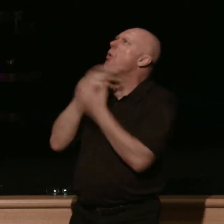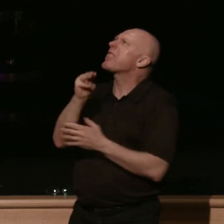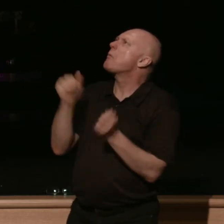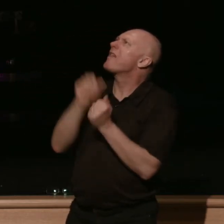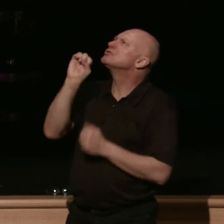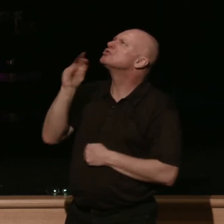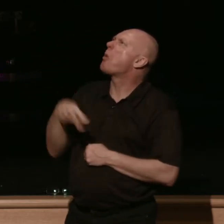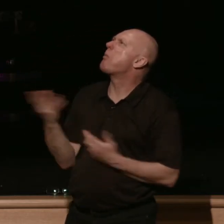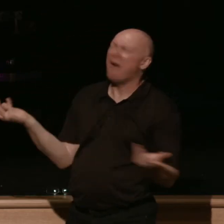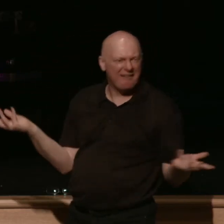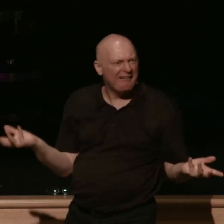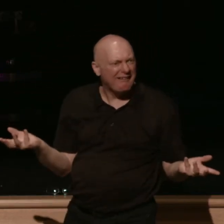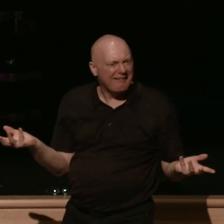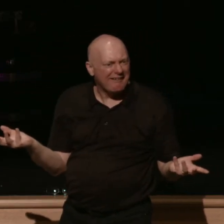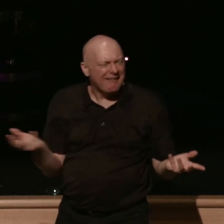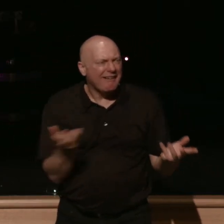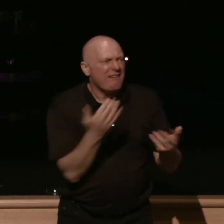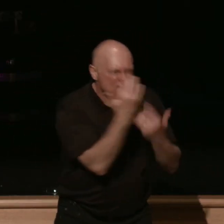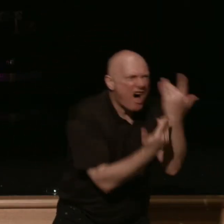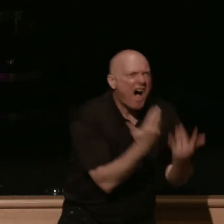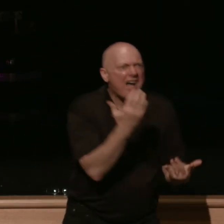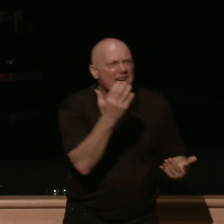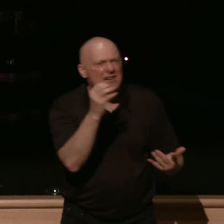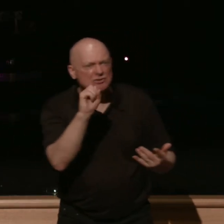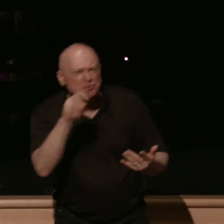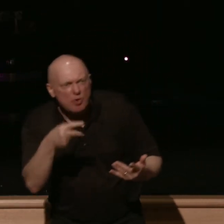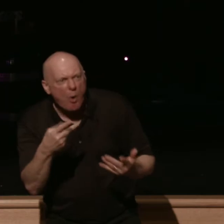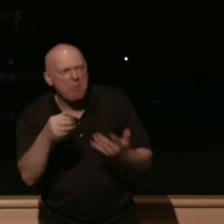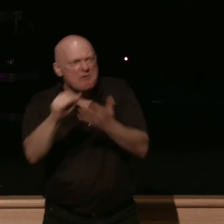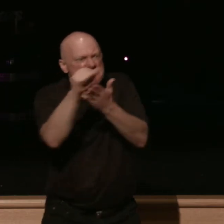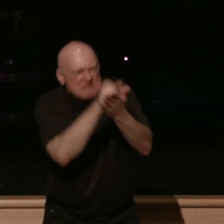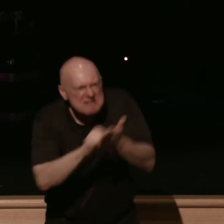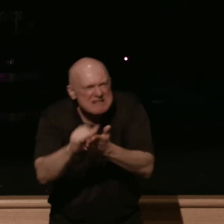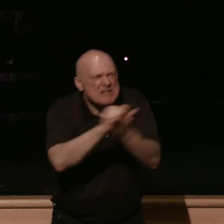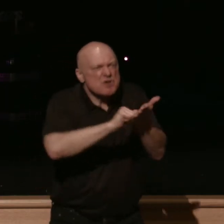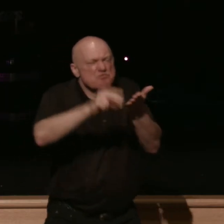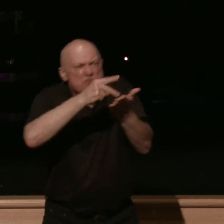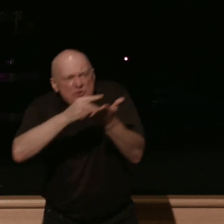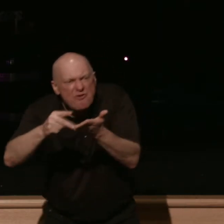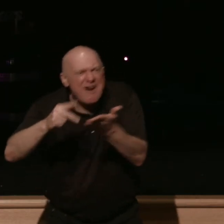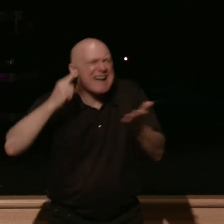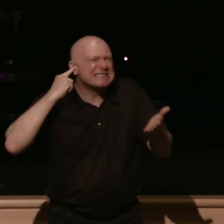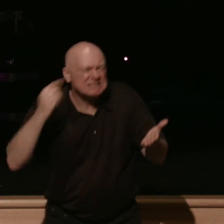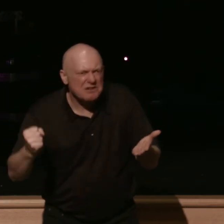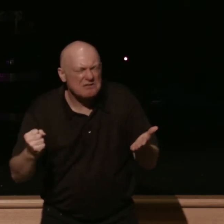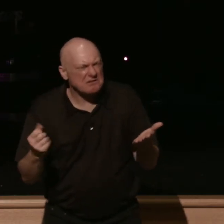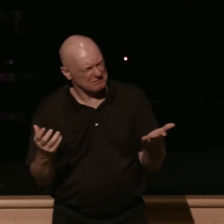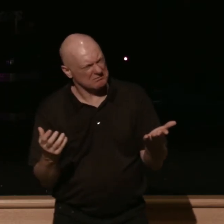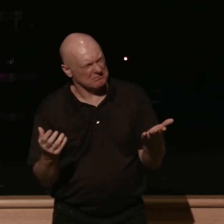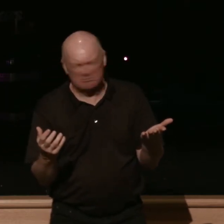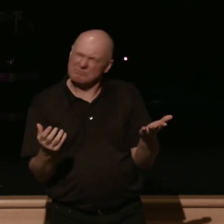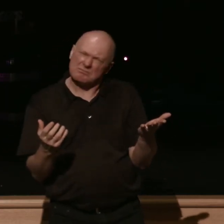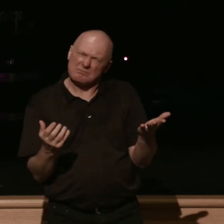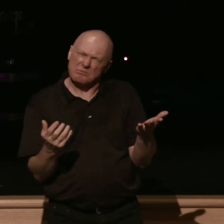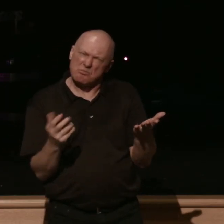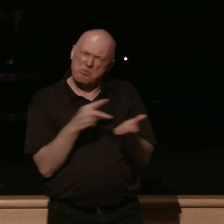soap okay soap fire yes and he will sit like a refiner and a purifier of silver pure purifier purify